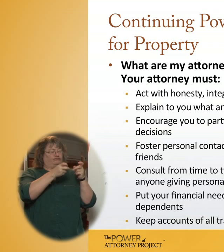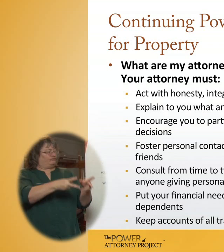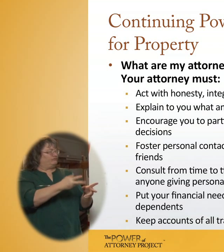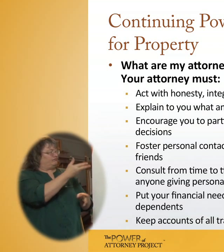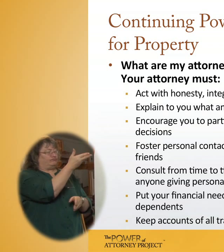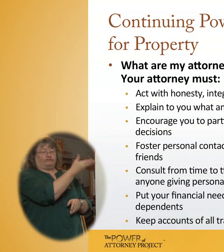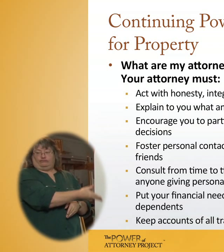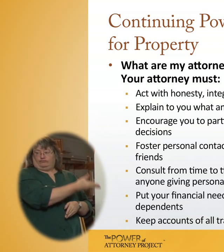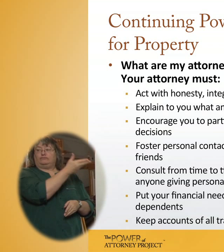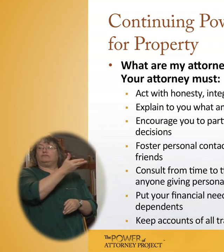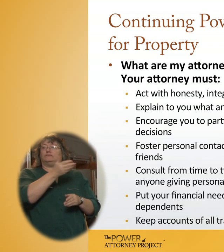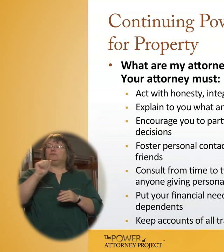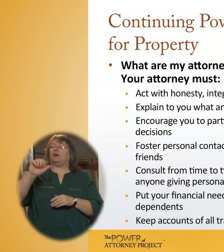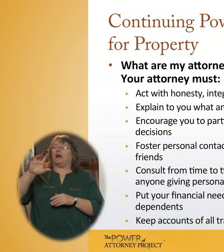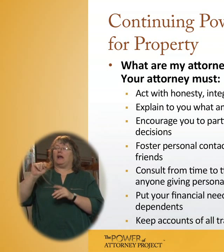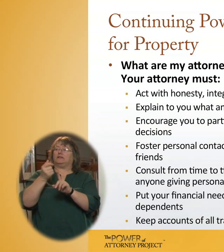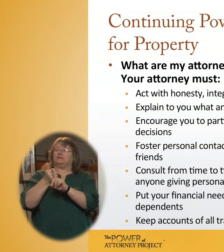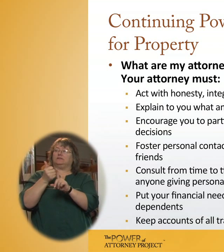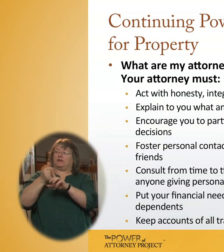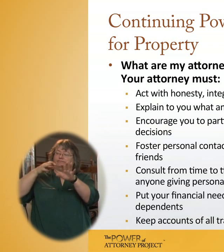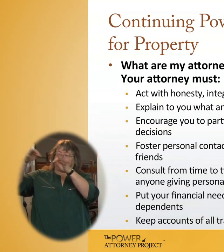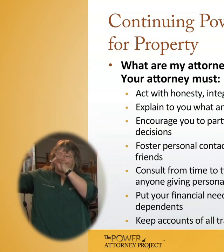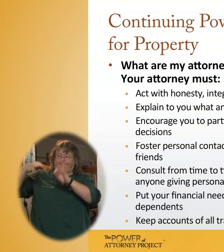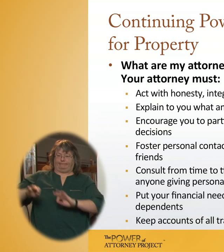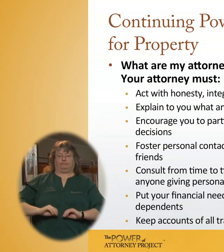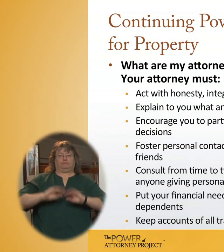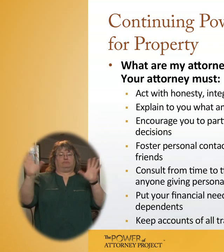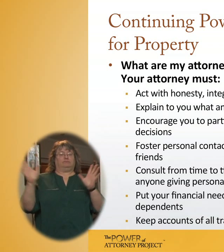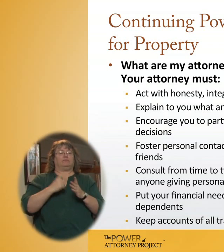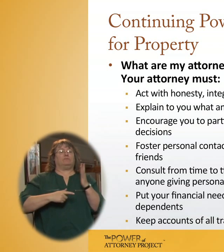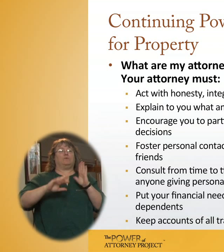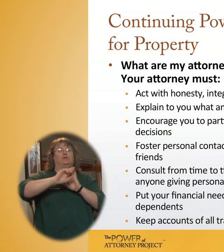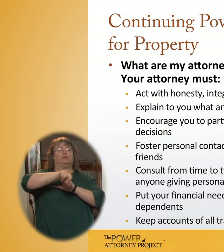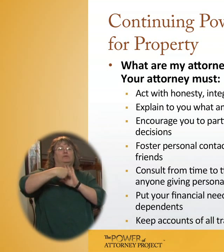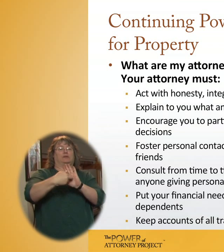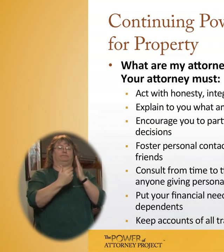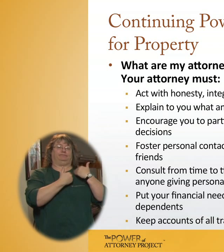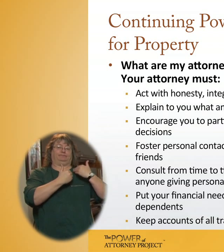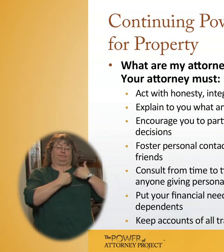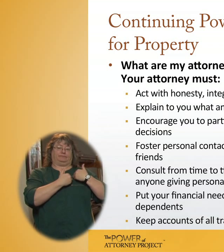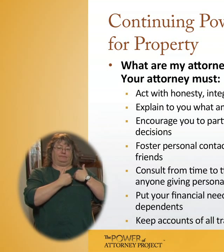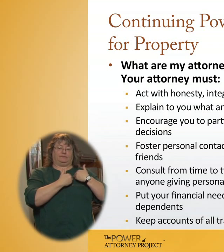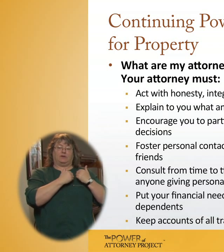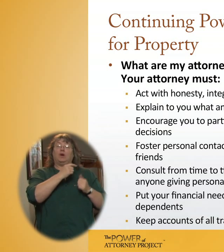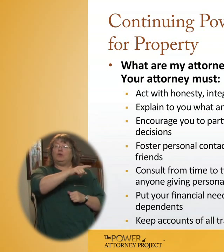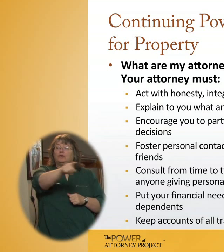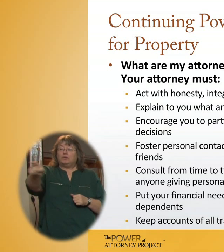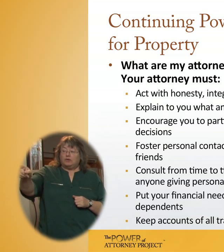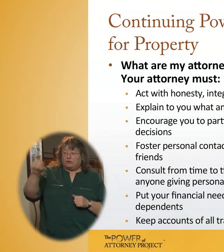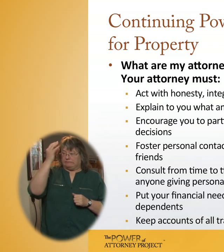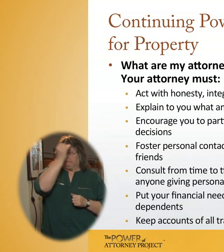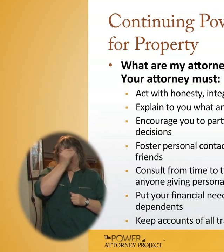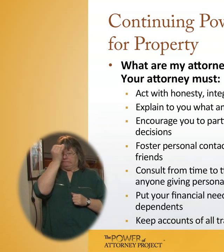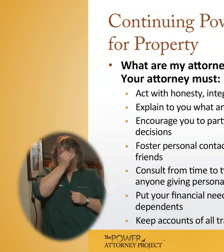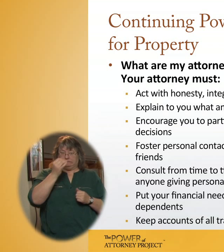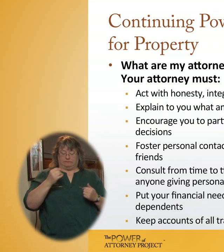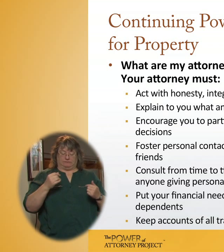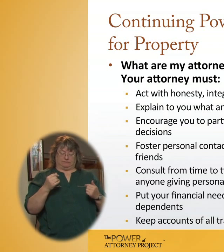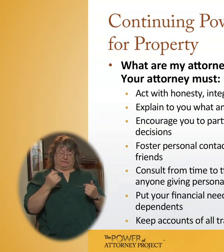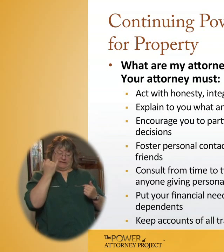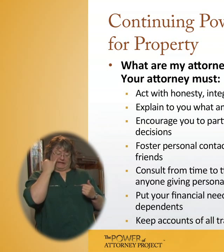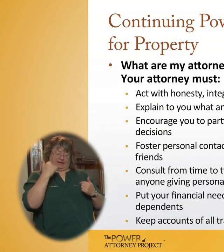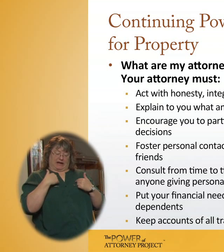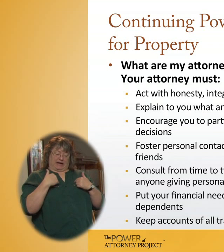set out in the Act what the attorney must do. So with everything I'm saying today, you should be thinking about this in terms of if you are the